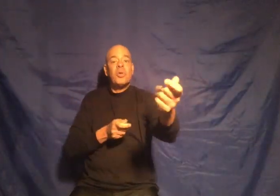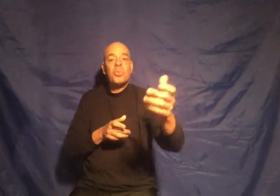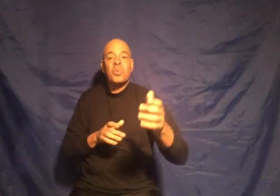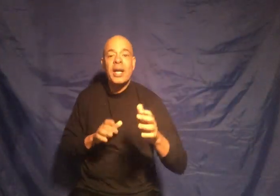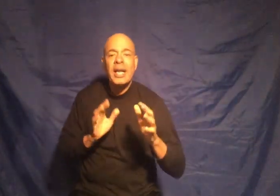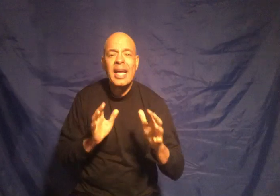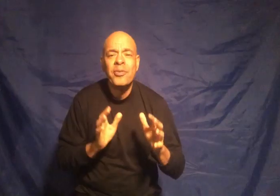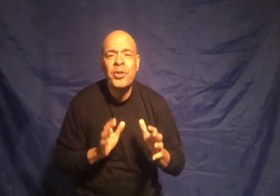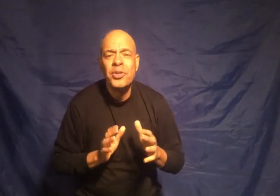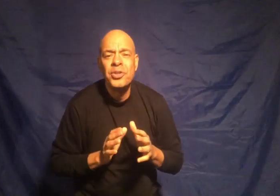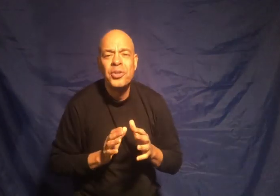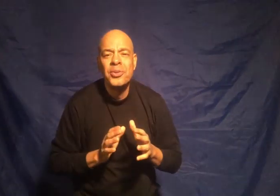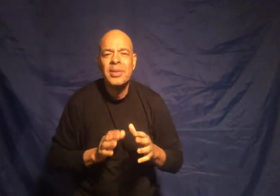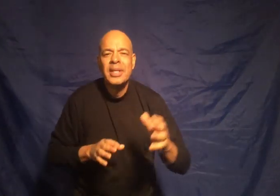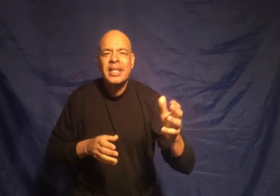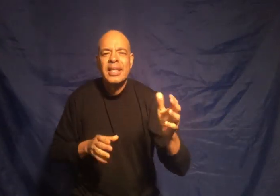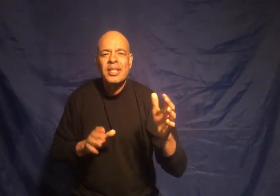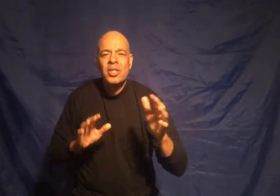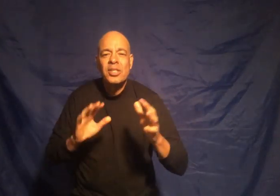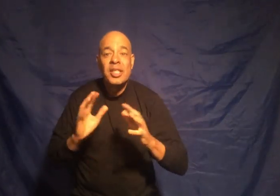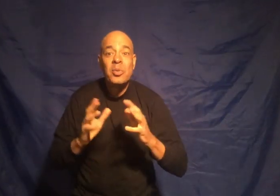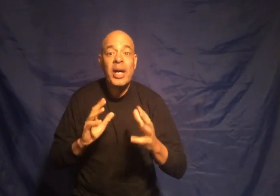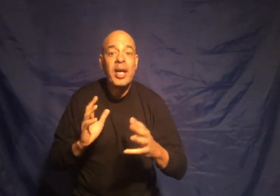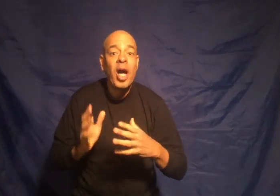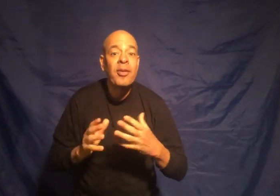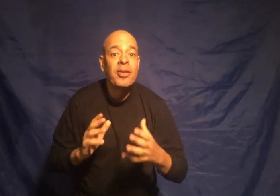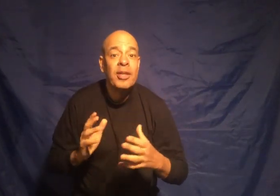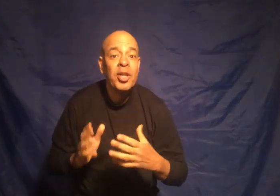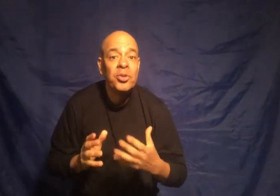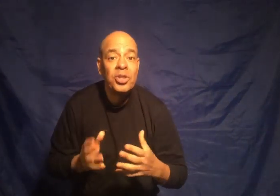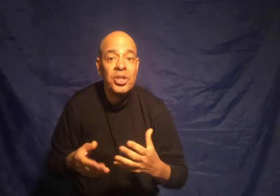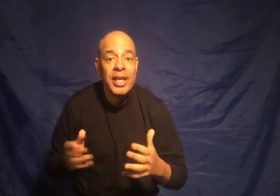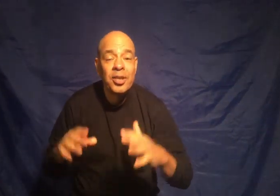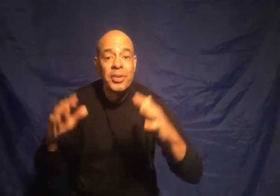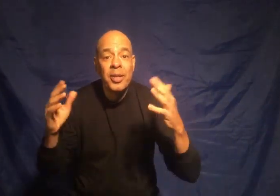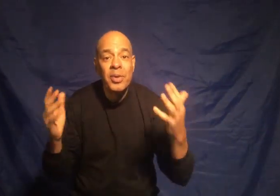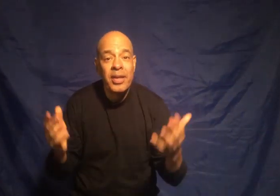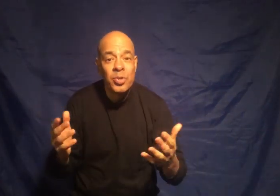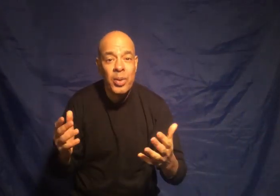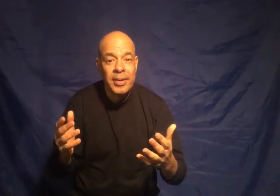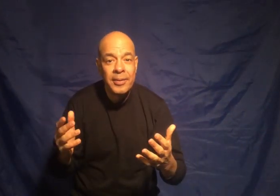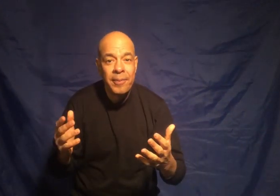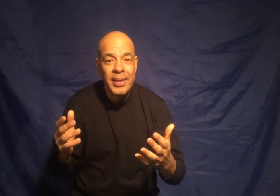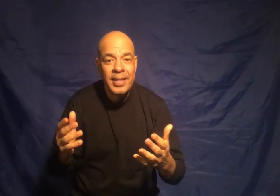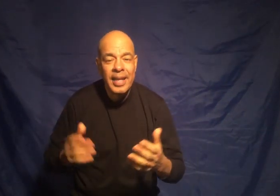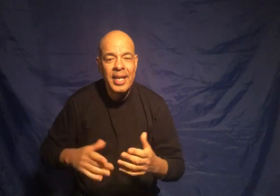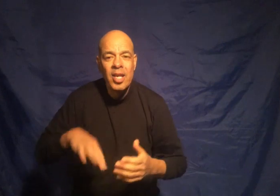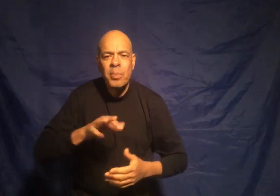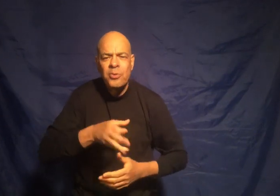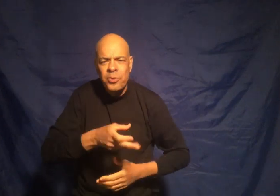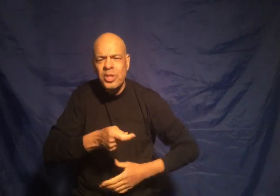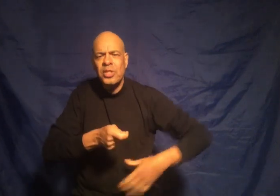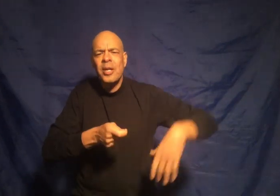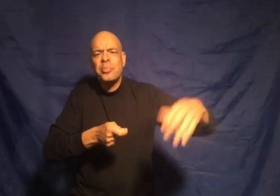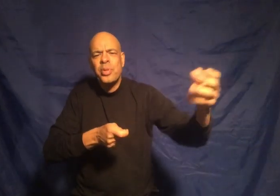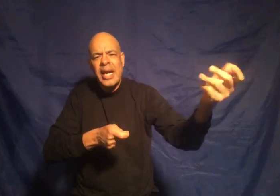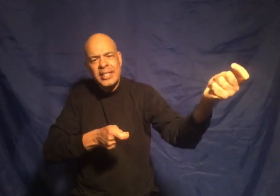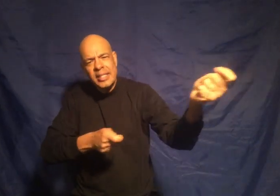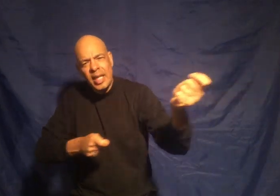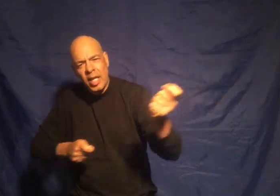what I like for you to do is see what other illusions you can create with this one okay but first practice a